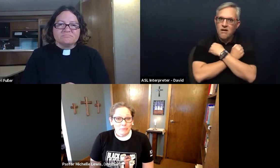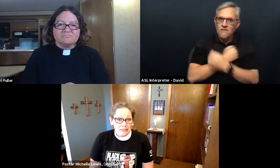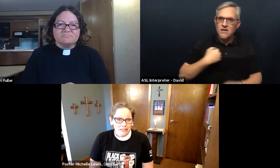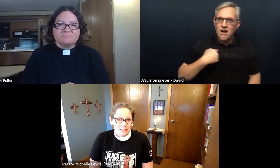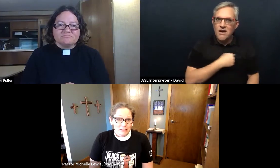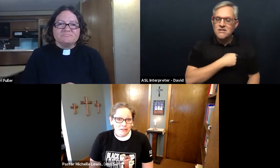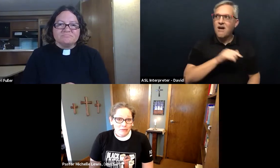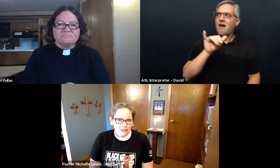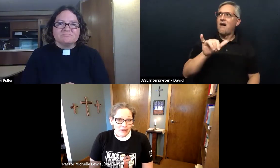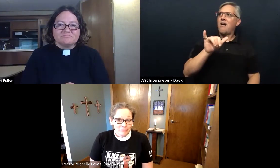peace with God